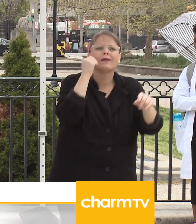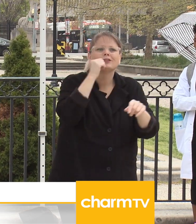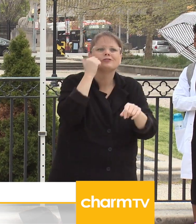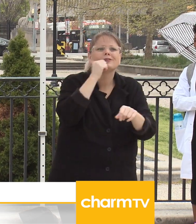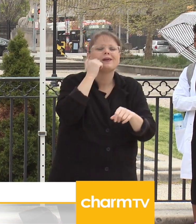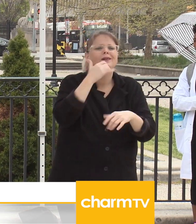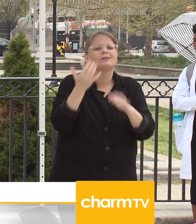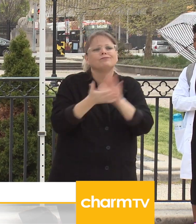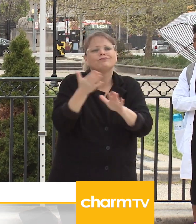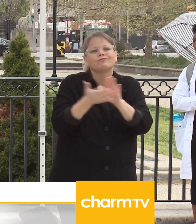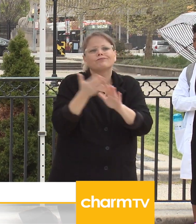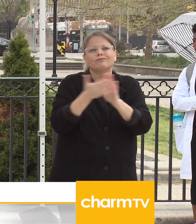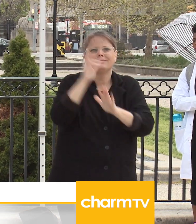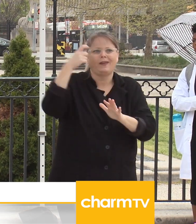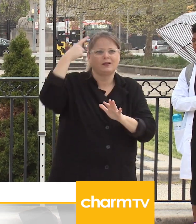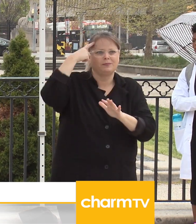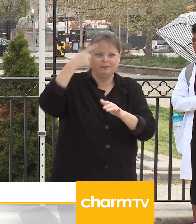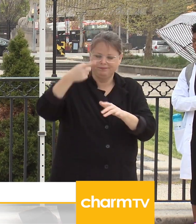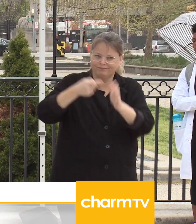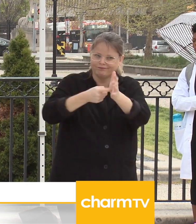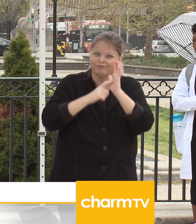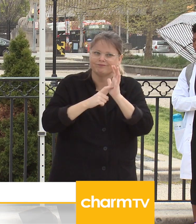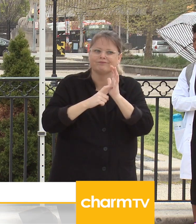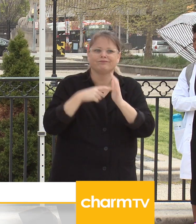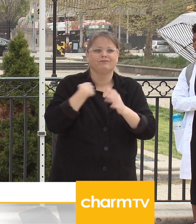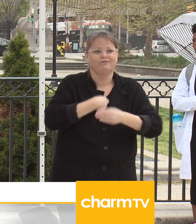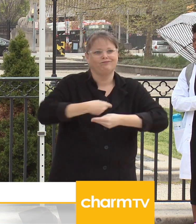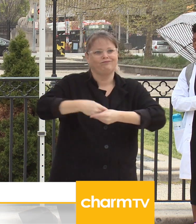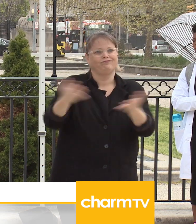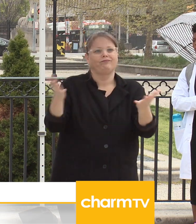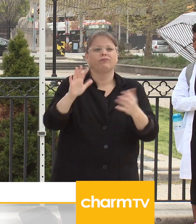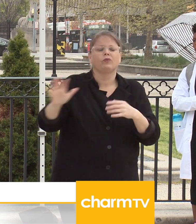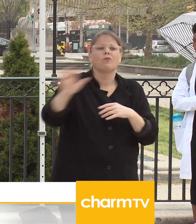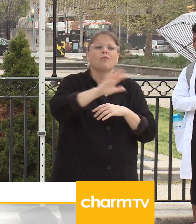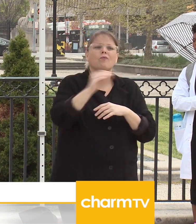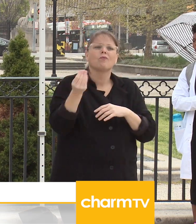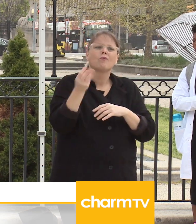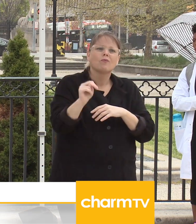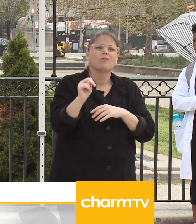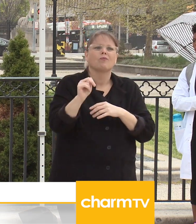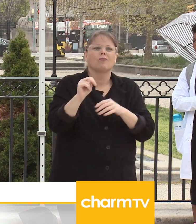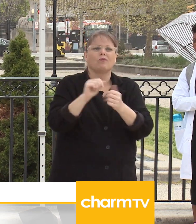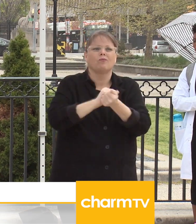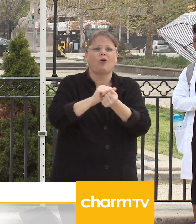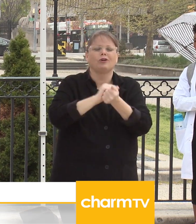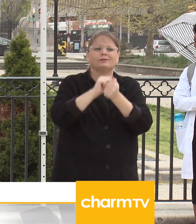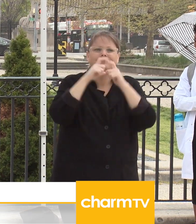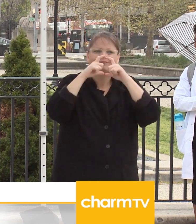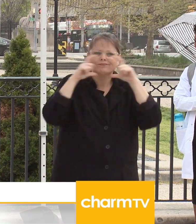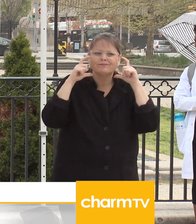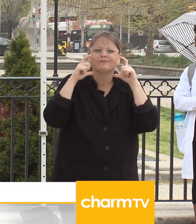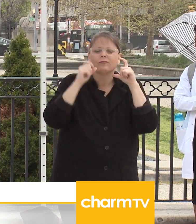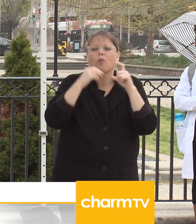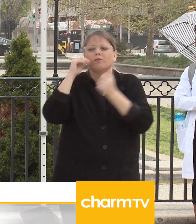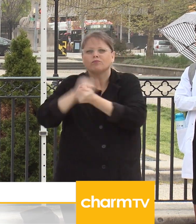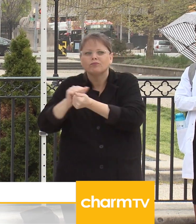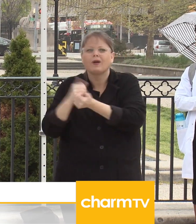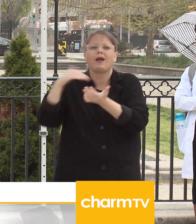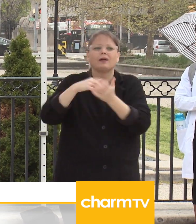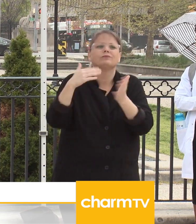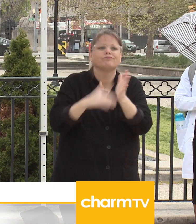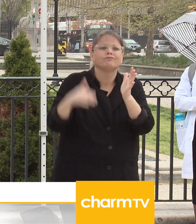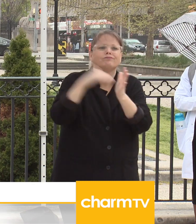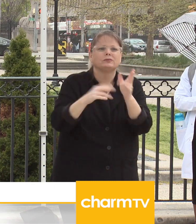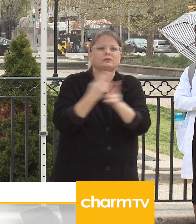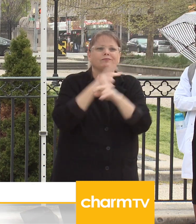sure these employees receive their own reusable and washable masks in the near future. Additionally, employees within the Baltimore Police